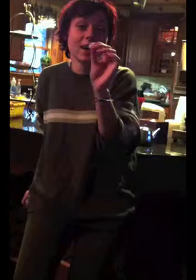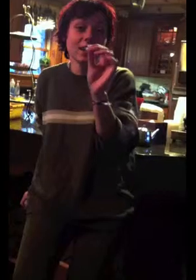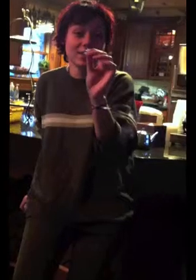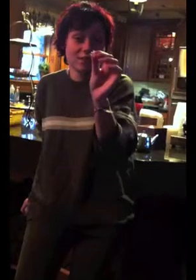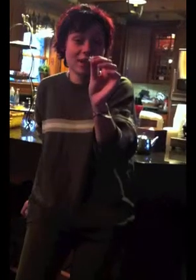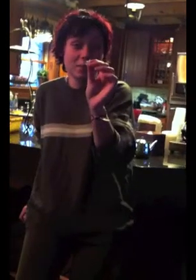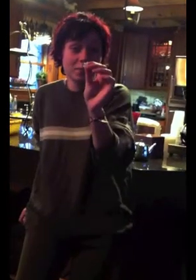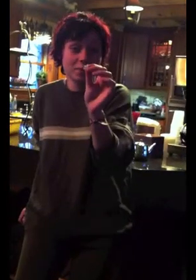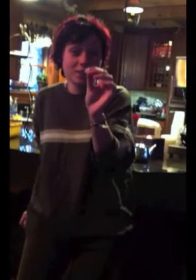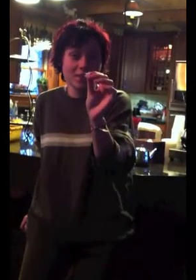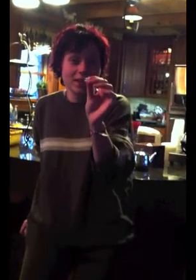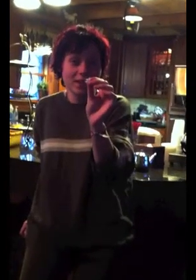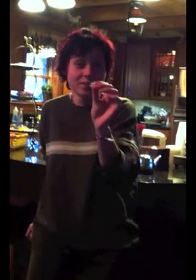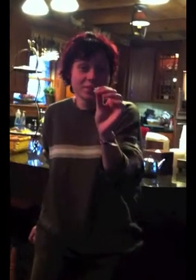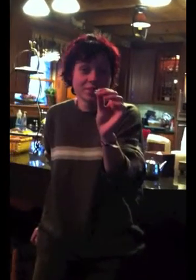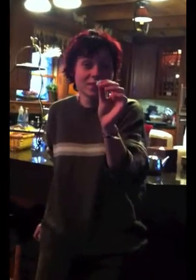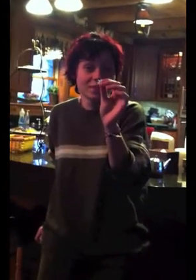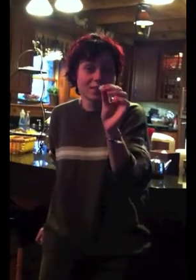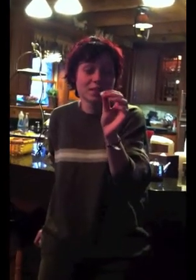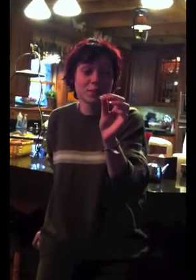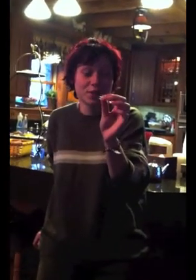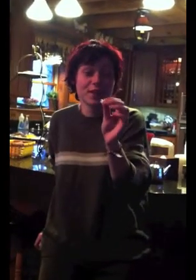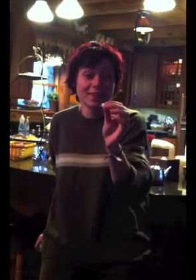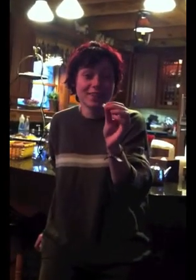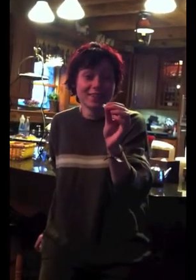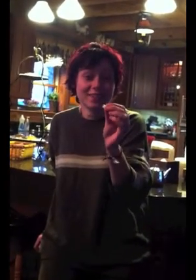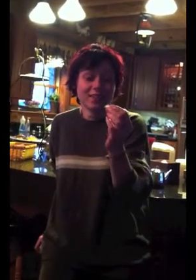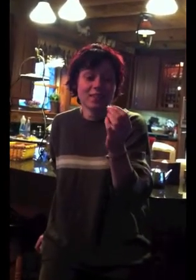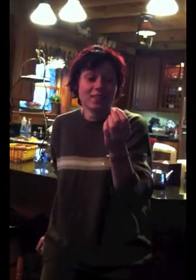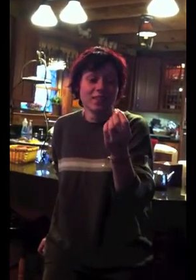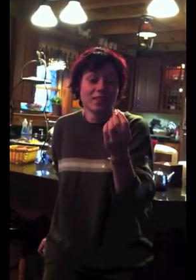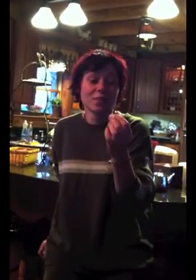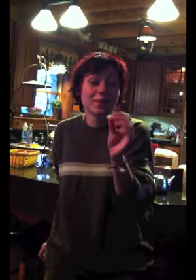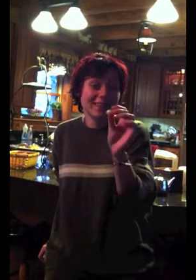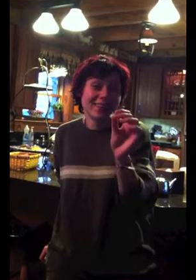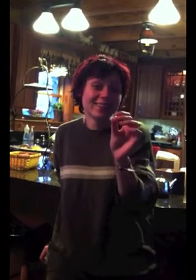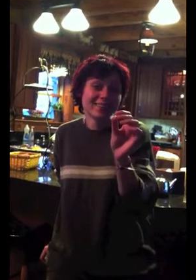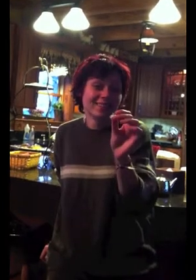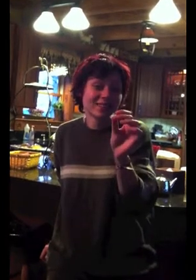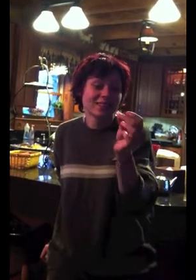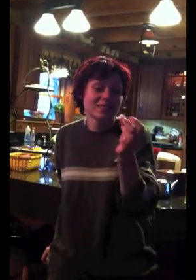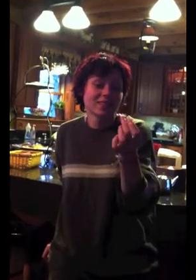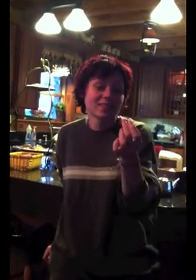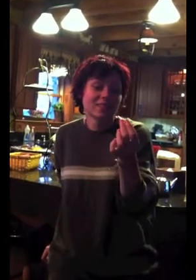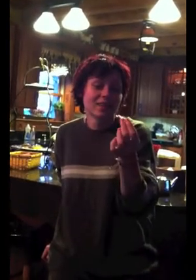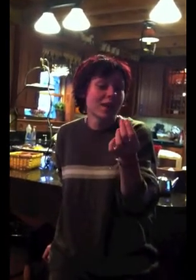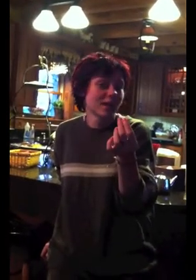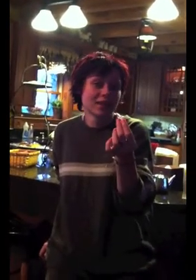Hold on. Okay. You ready? What is that? It's a bird feather. From what bird? From Keeney. At Pine Lakes Lodge. At Pine Lakes